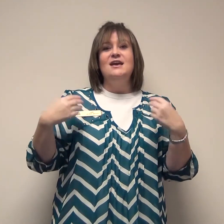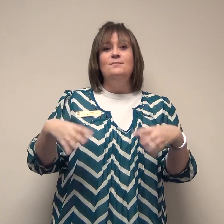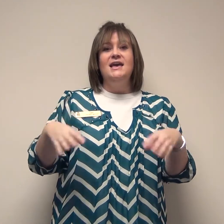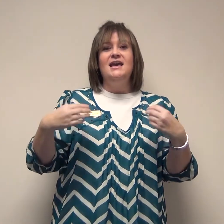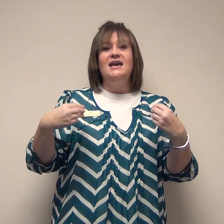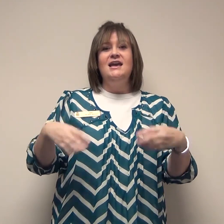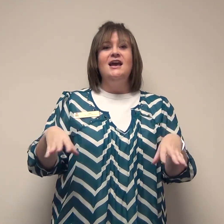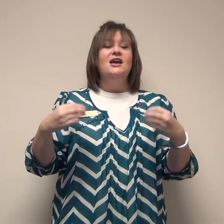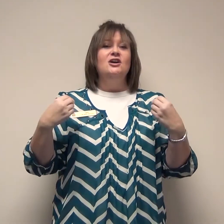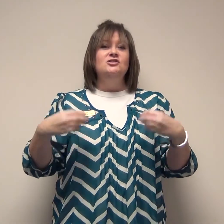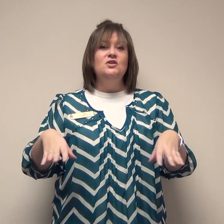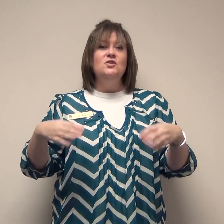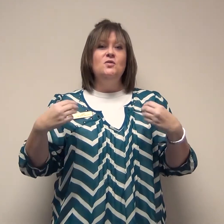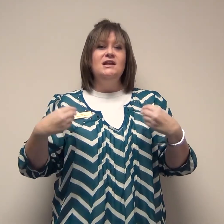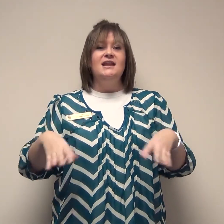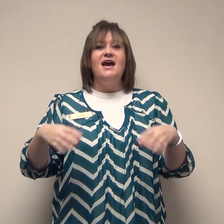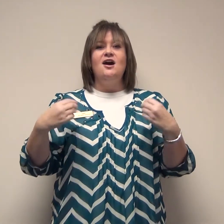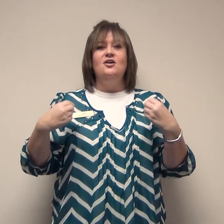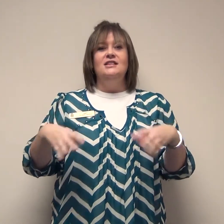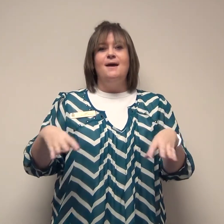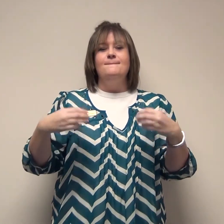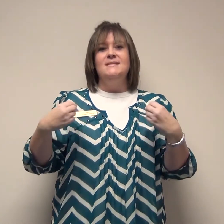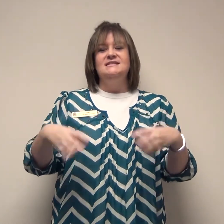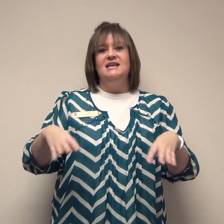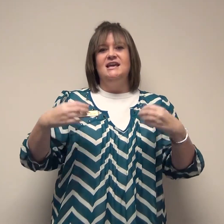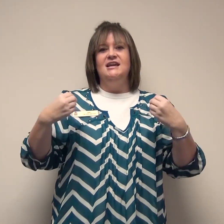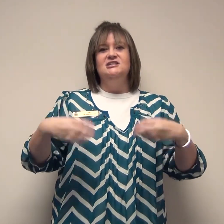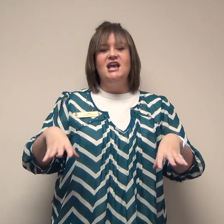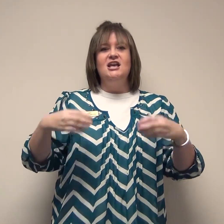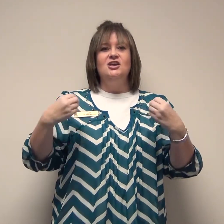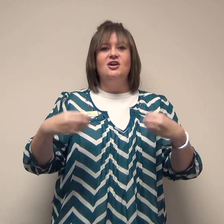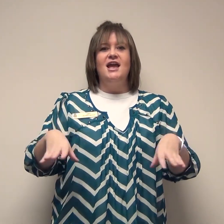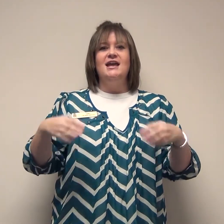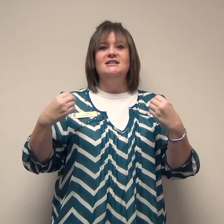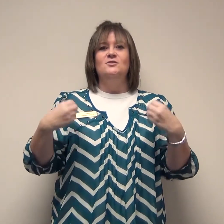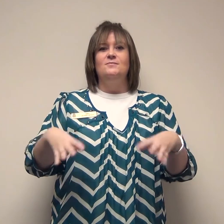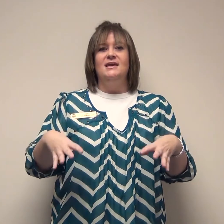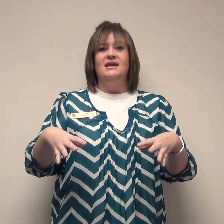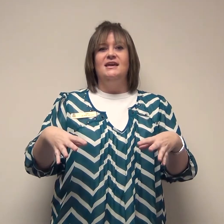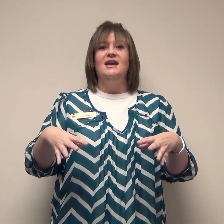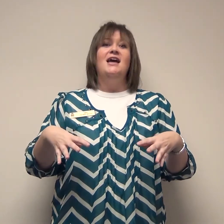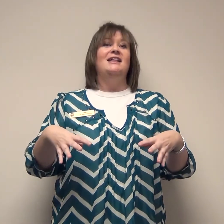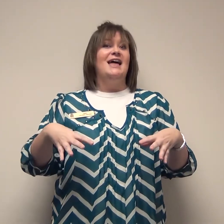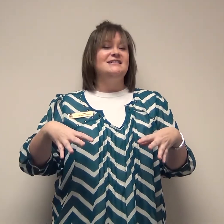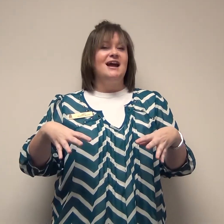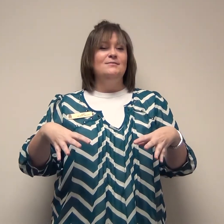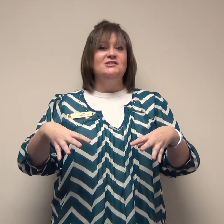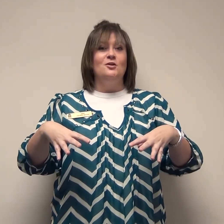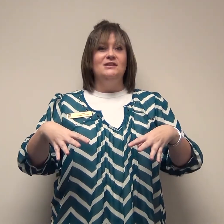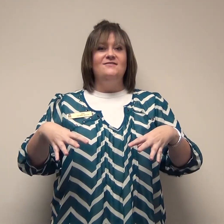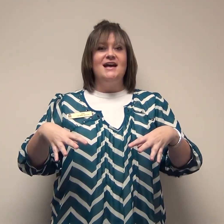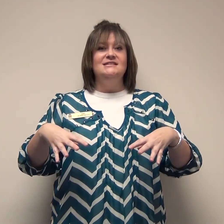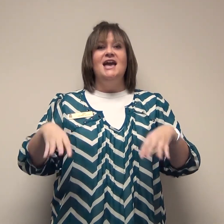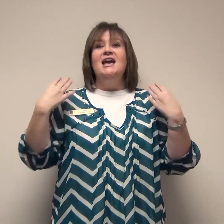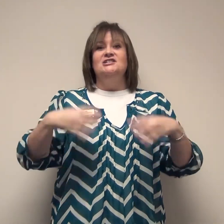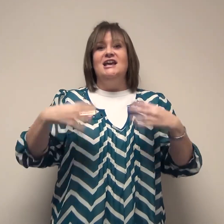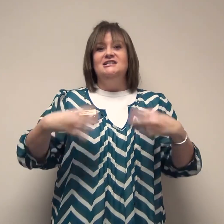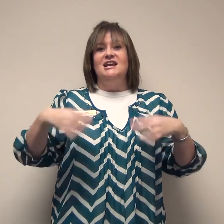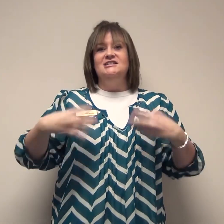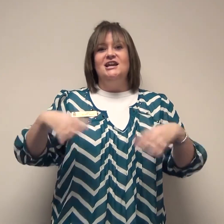can be. Do it now let me see. Shake your hands with me. Last time let's go really fast. Shake shake shake